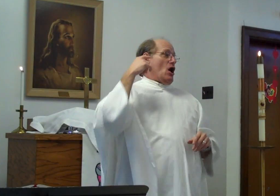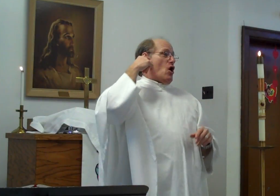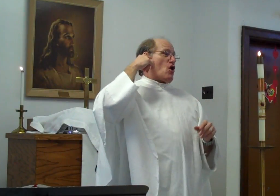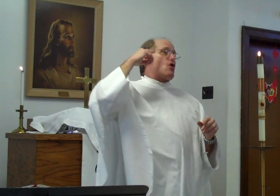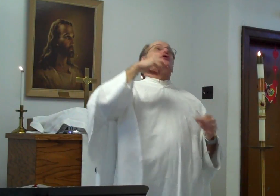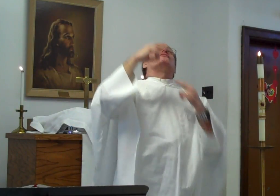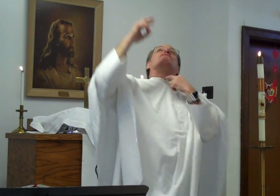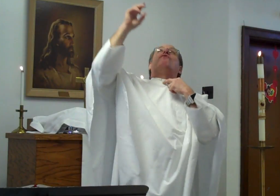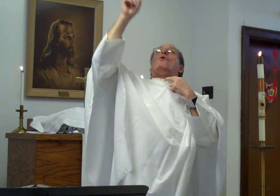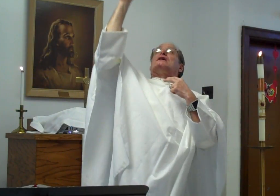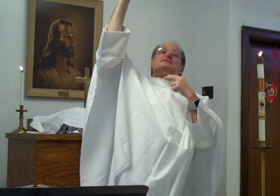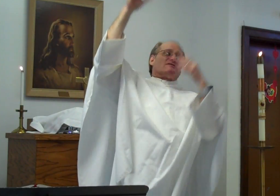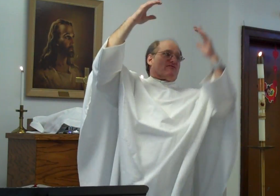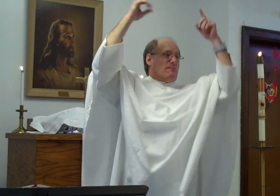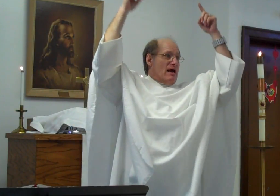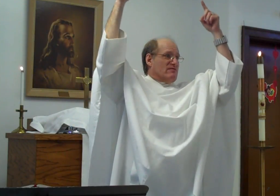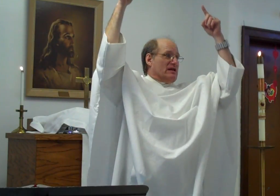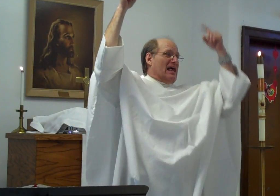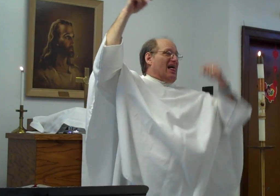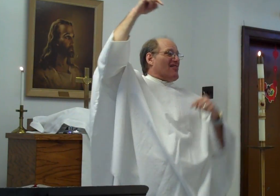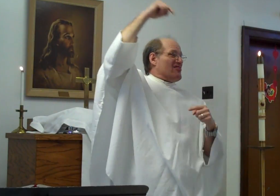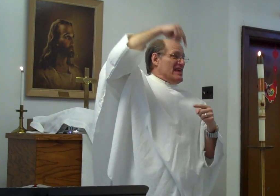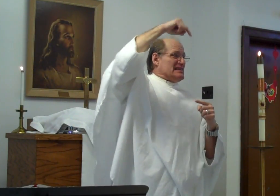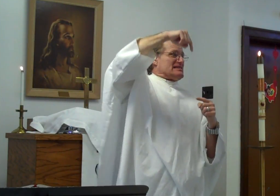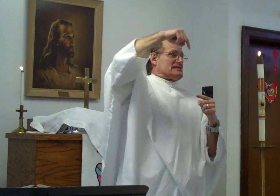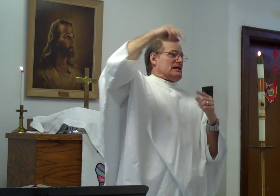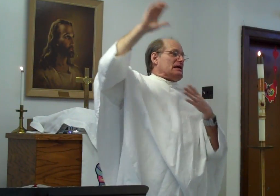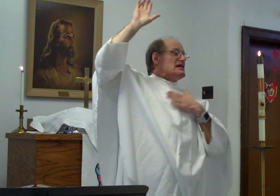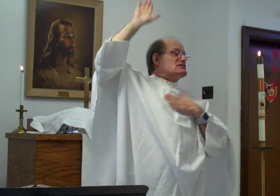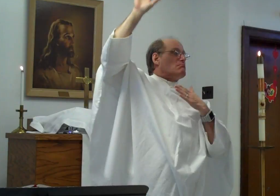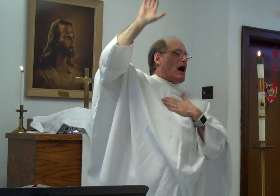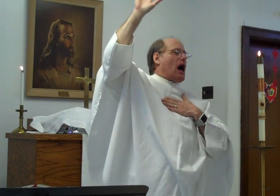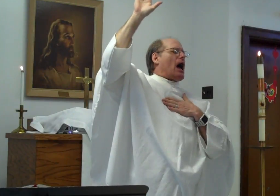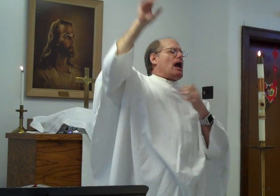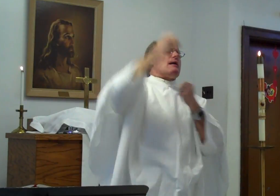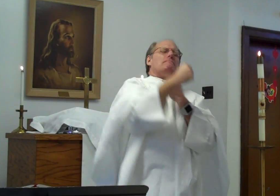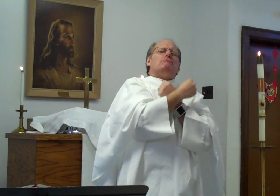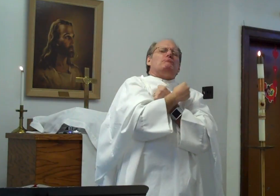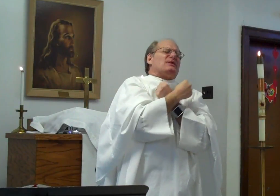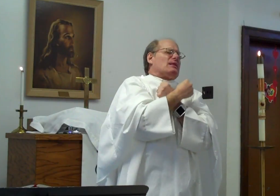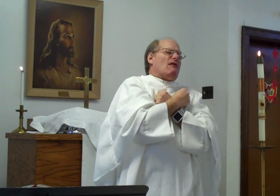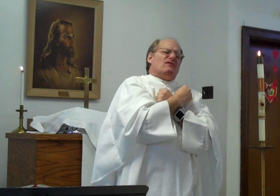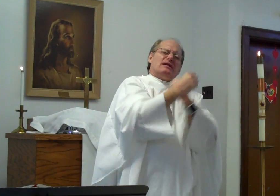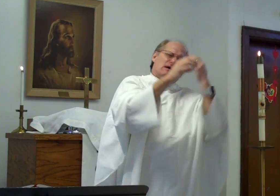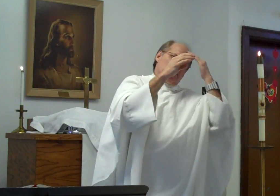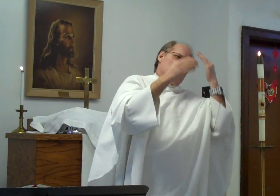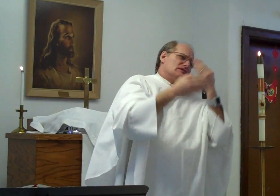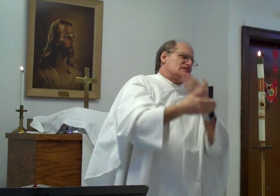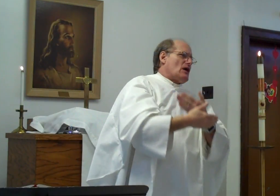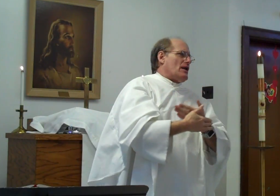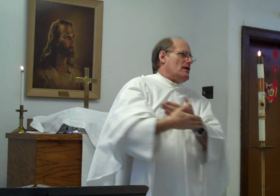heard the voice from heaven, this is my beloved son.